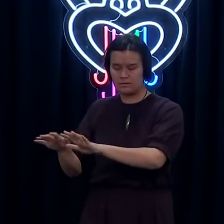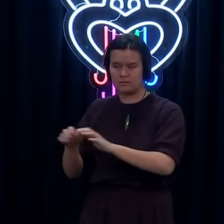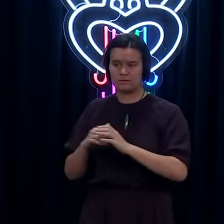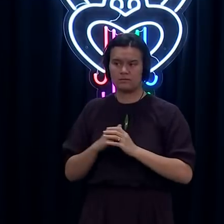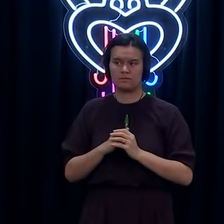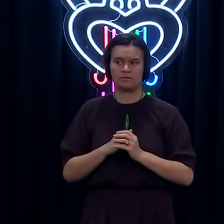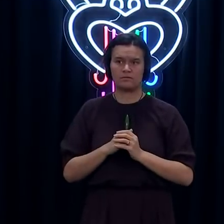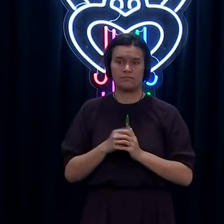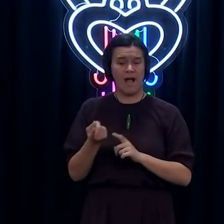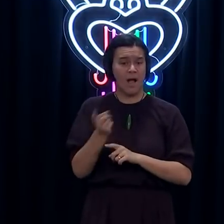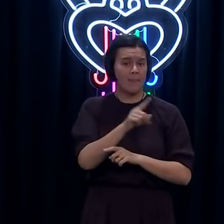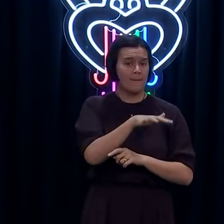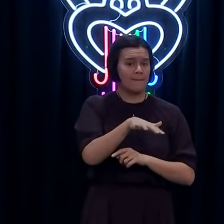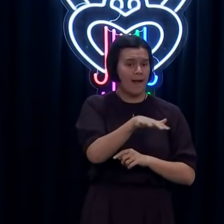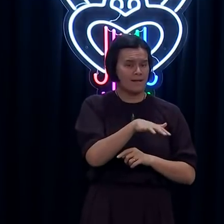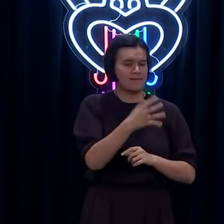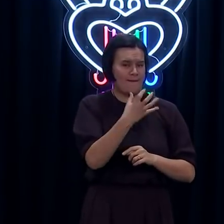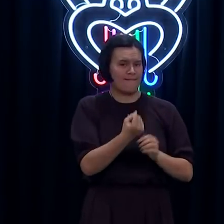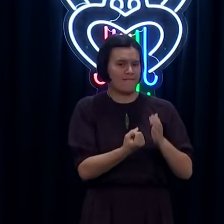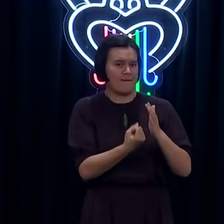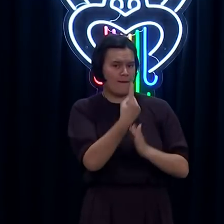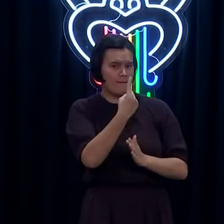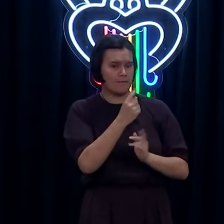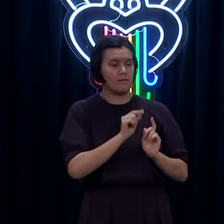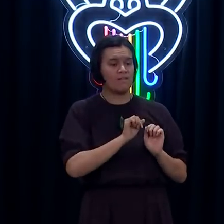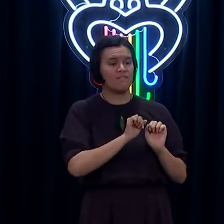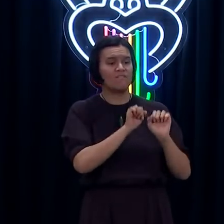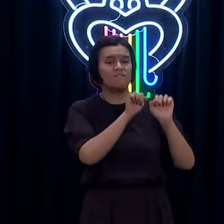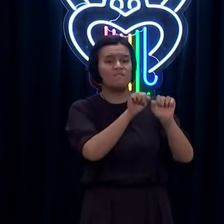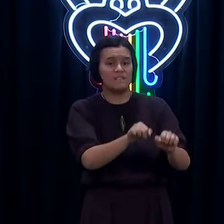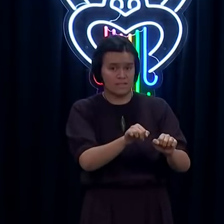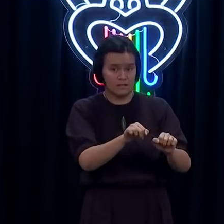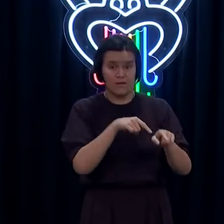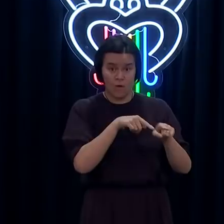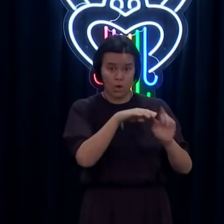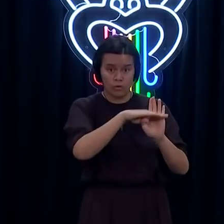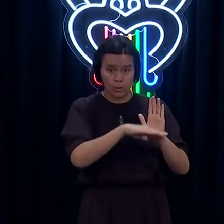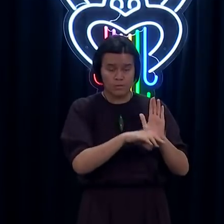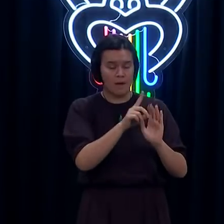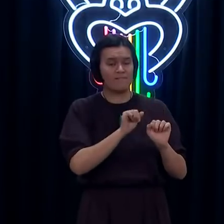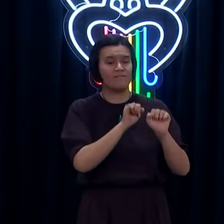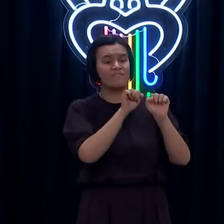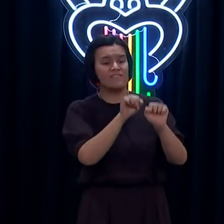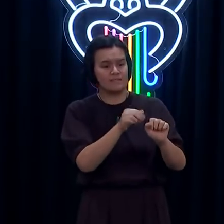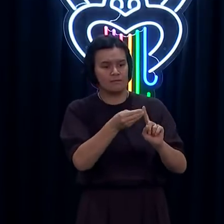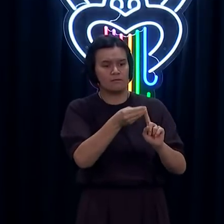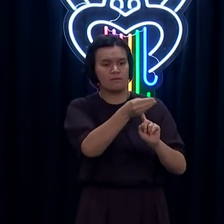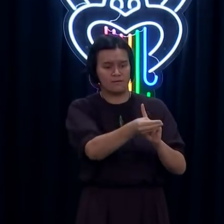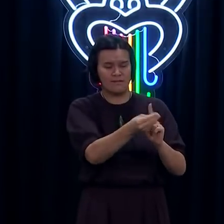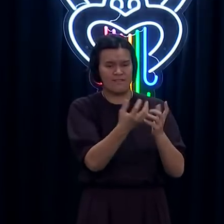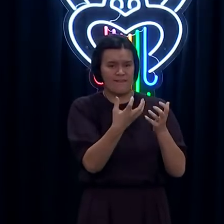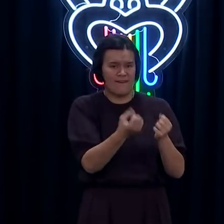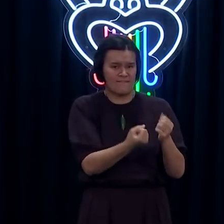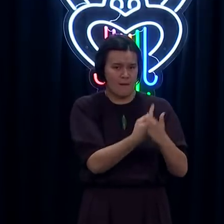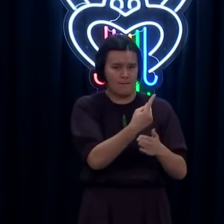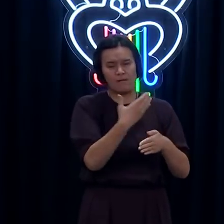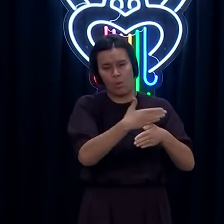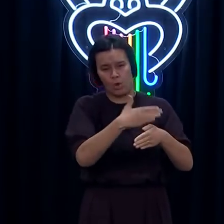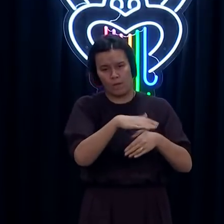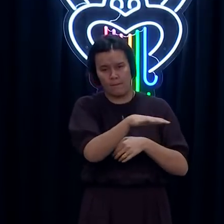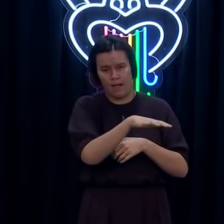happened in a supermarket but under the Alert Level 4 rules supermarkets we consider to be very safe